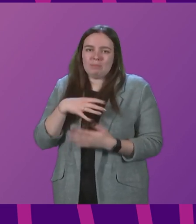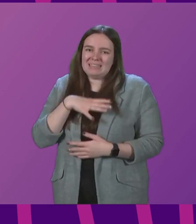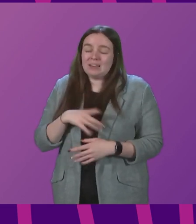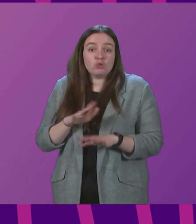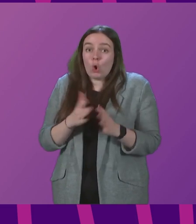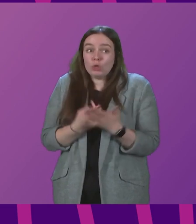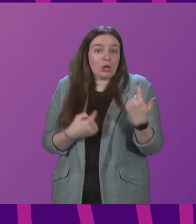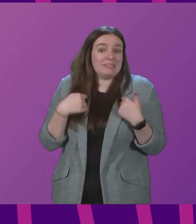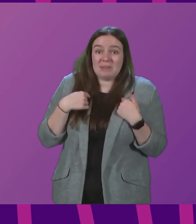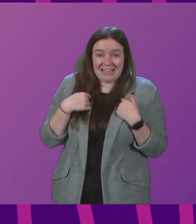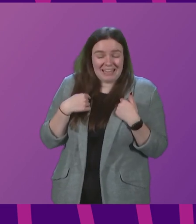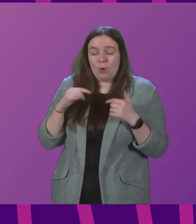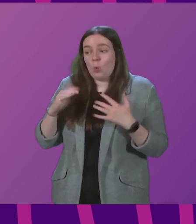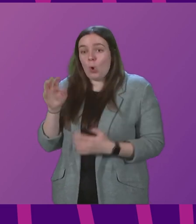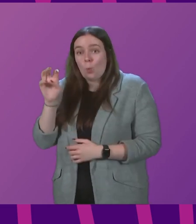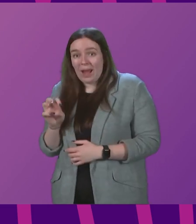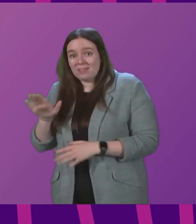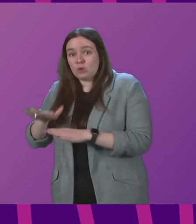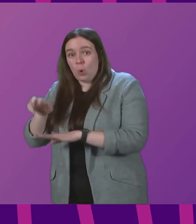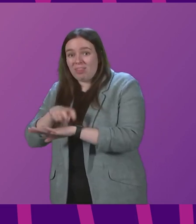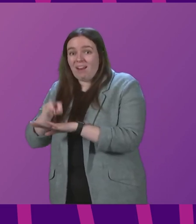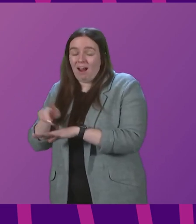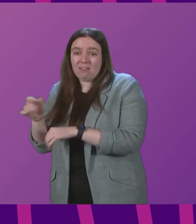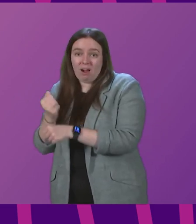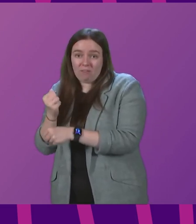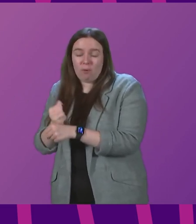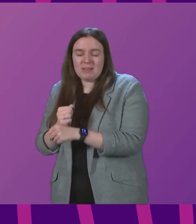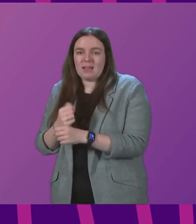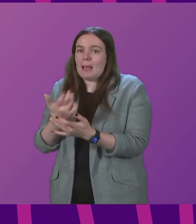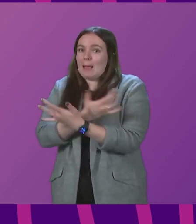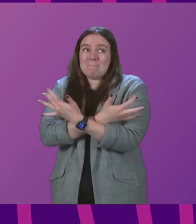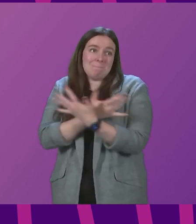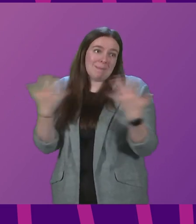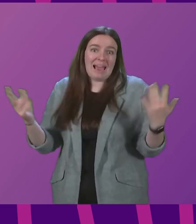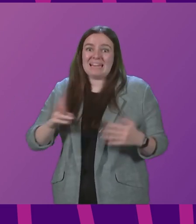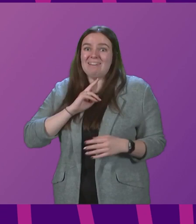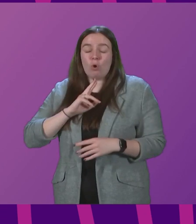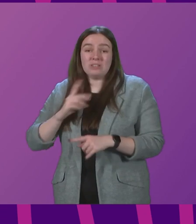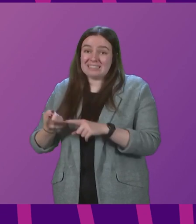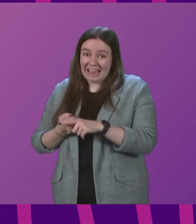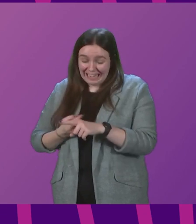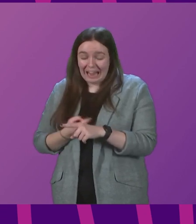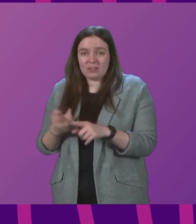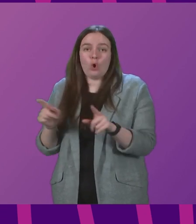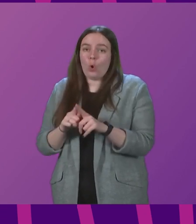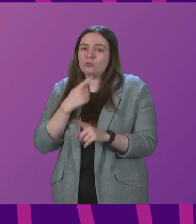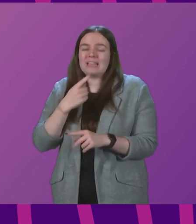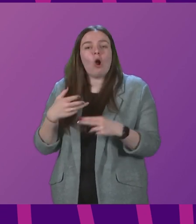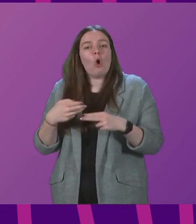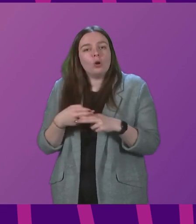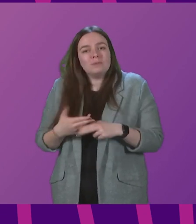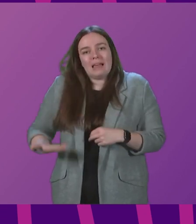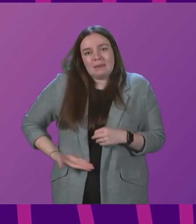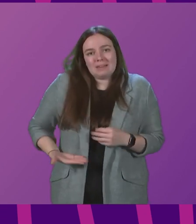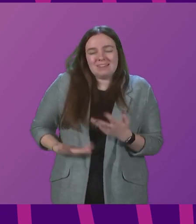me saying that, or even Wales and Northern Ireland's governments. Many, many voices across England are saying that right now, that hospitality businesses